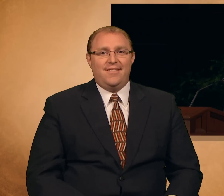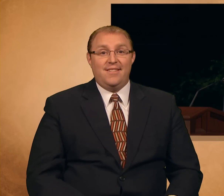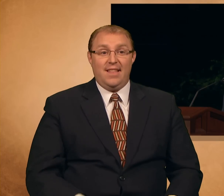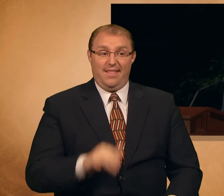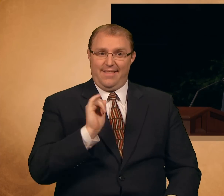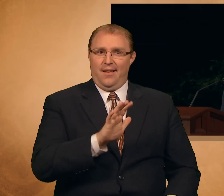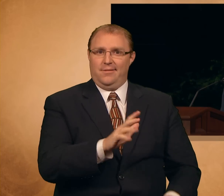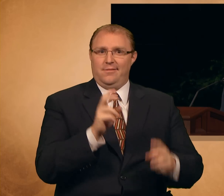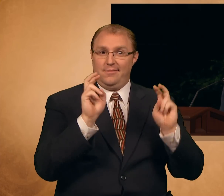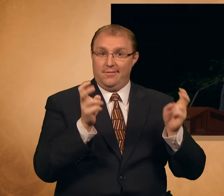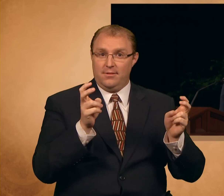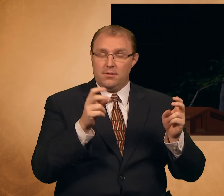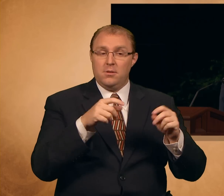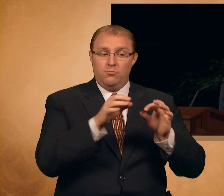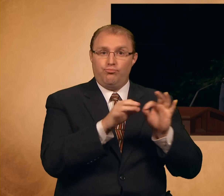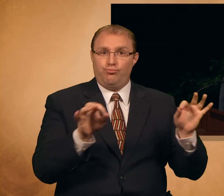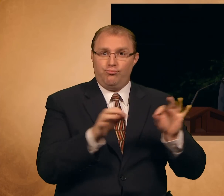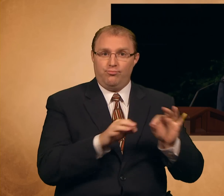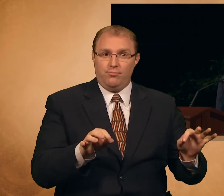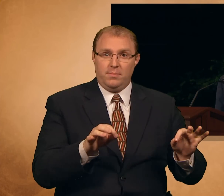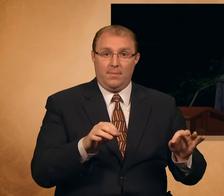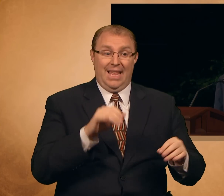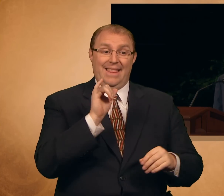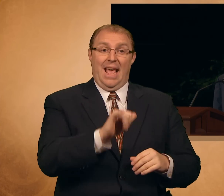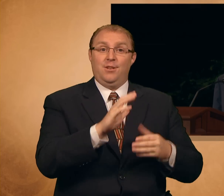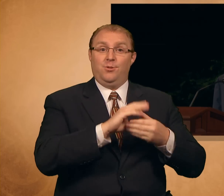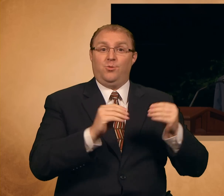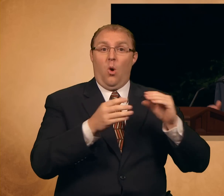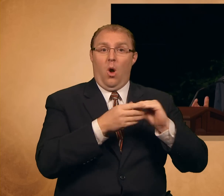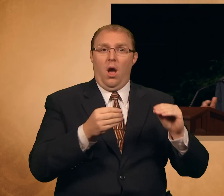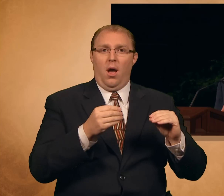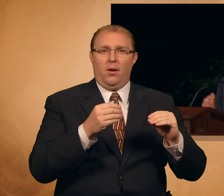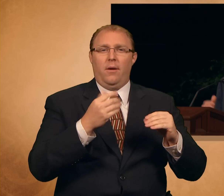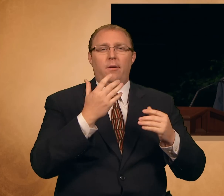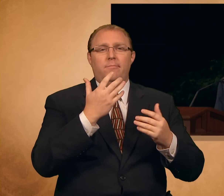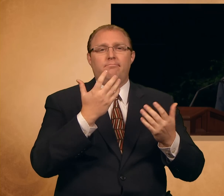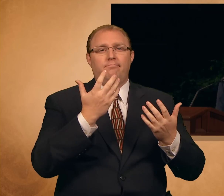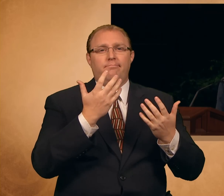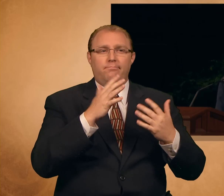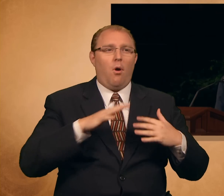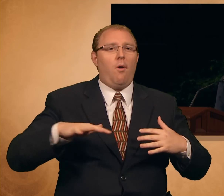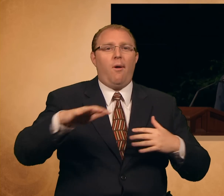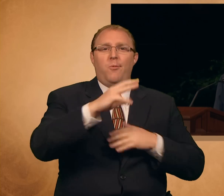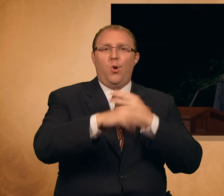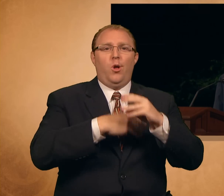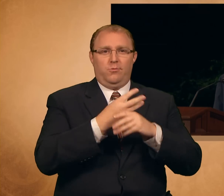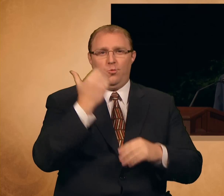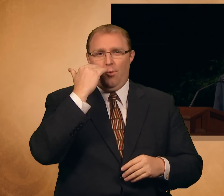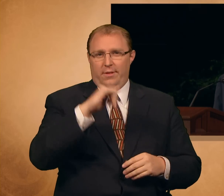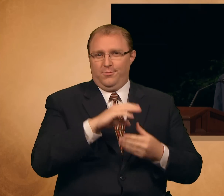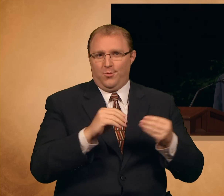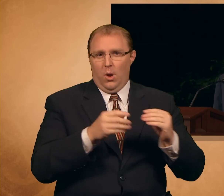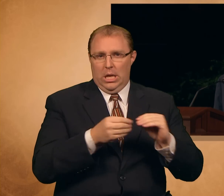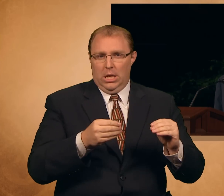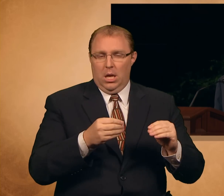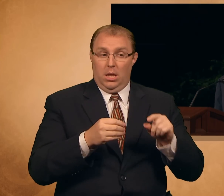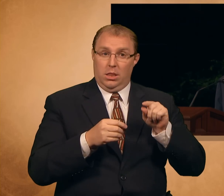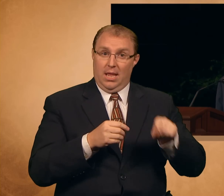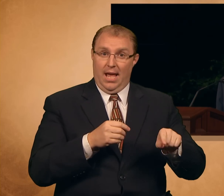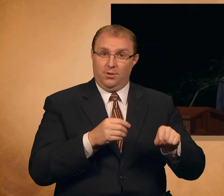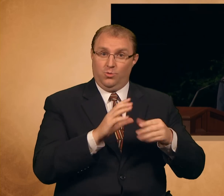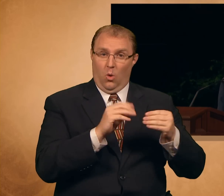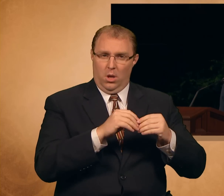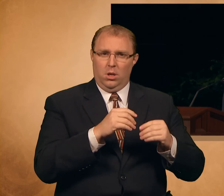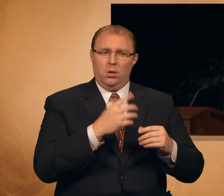In this classic children's story, worldwide children's story, people